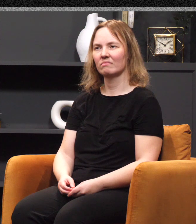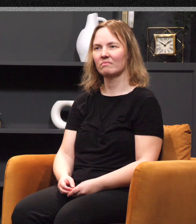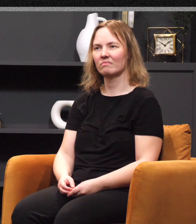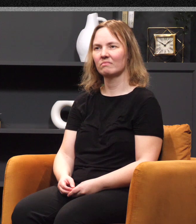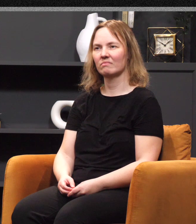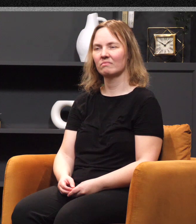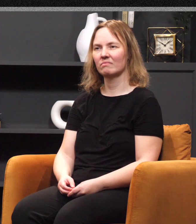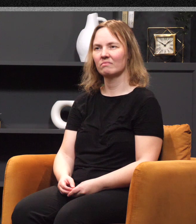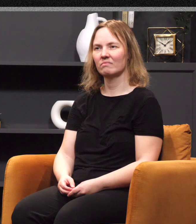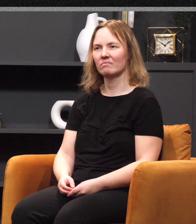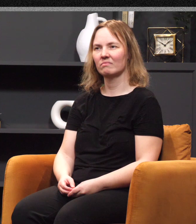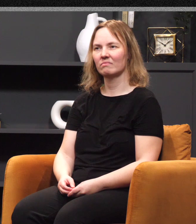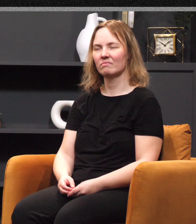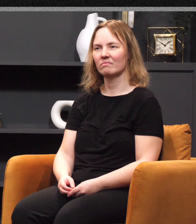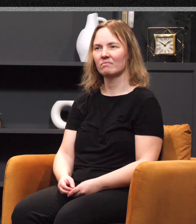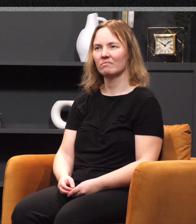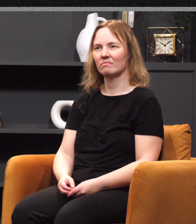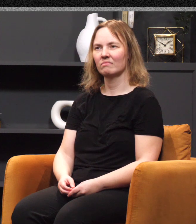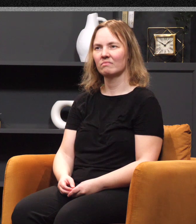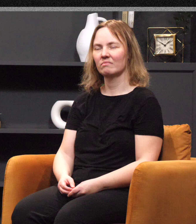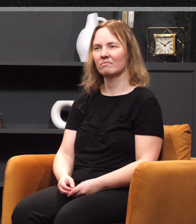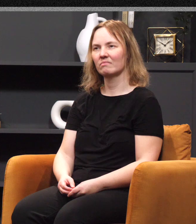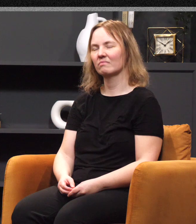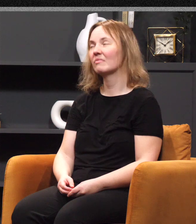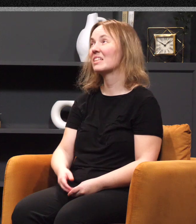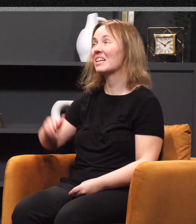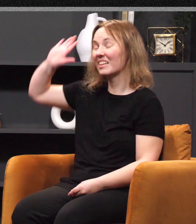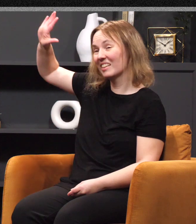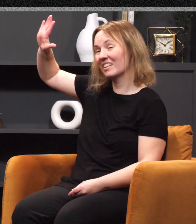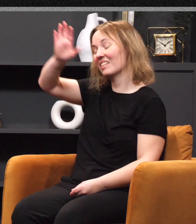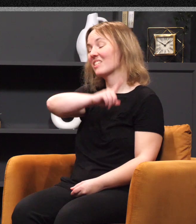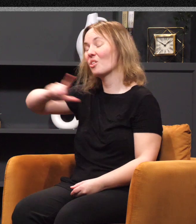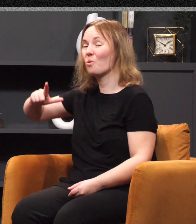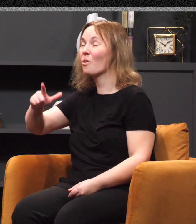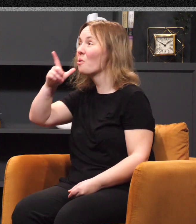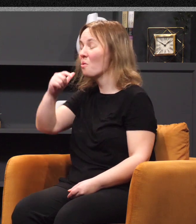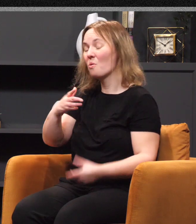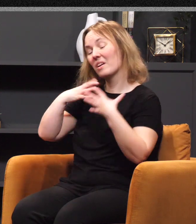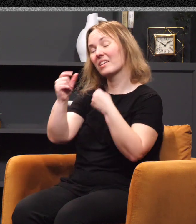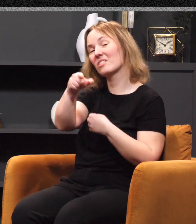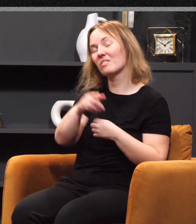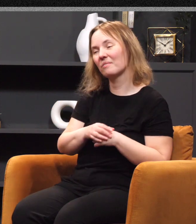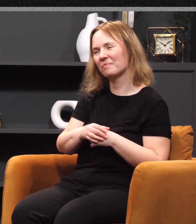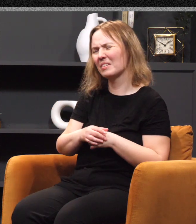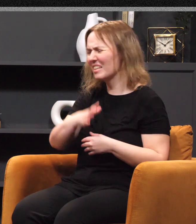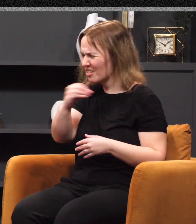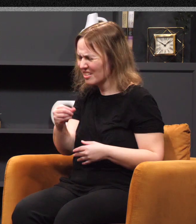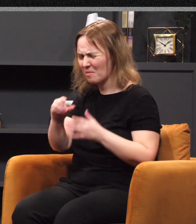70 palm trees and they camped there near the water. I am the Lord who heals you. Now what's really fascinating about this verse, at least to